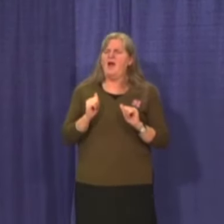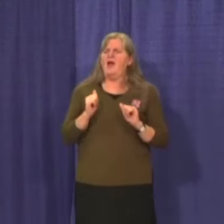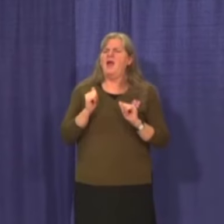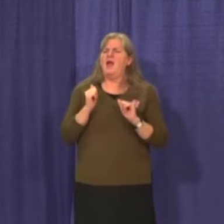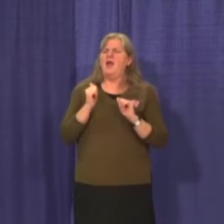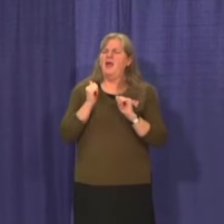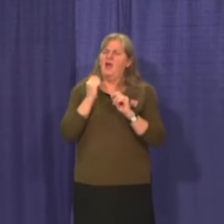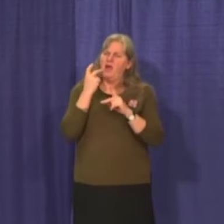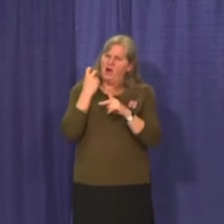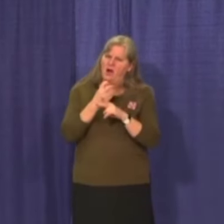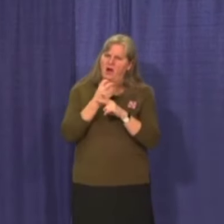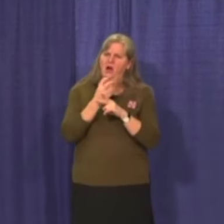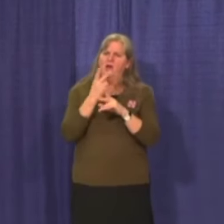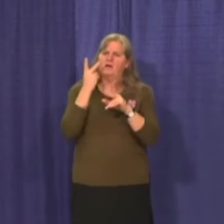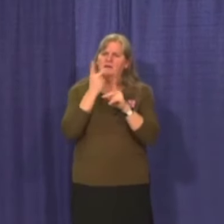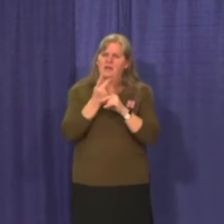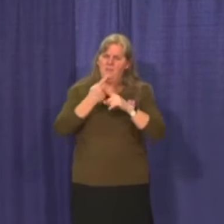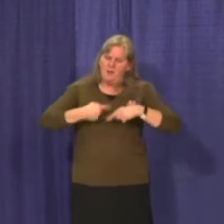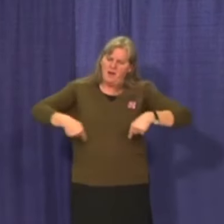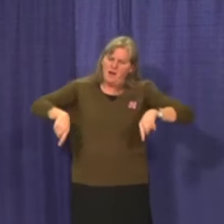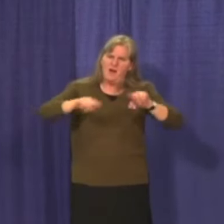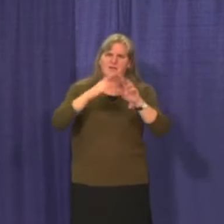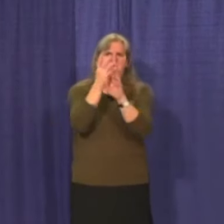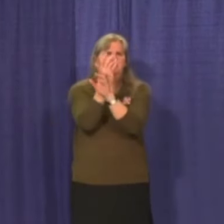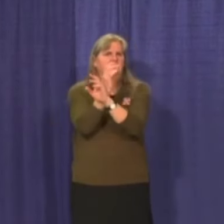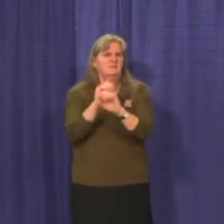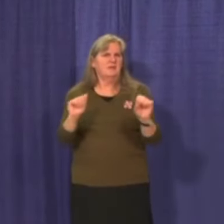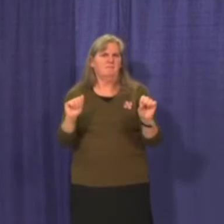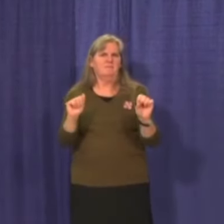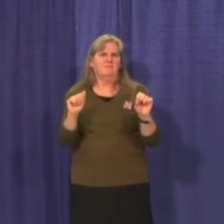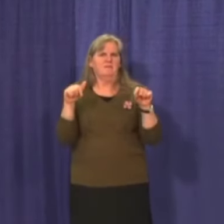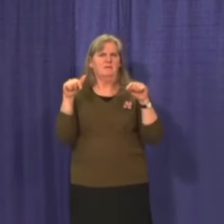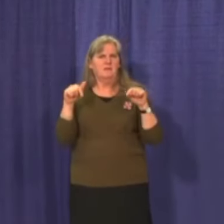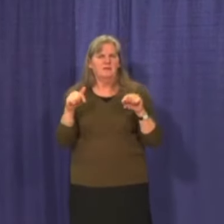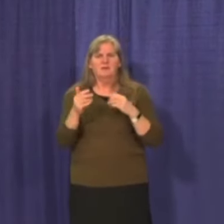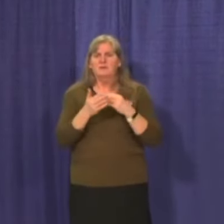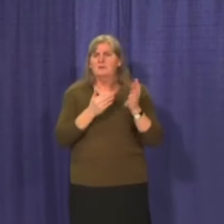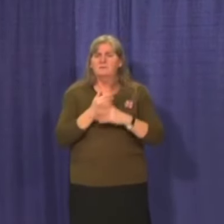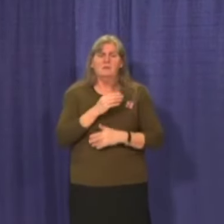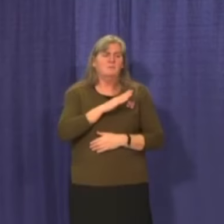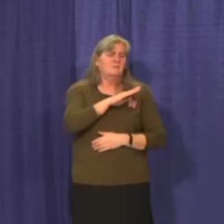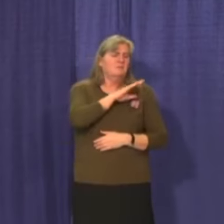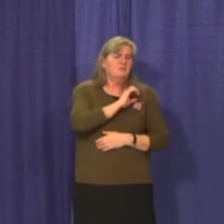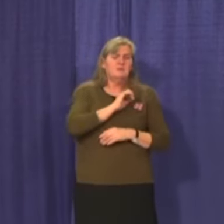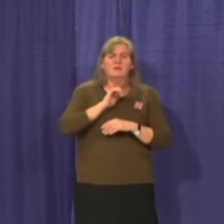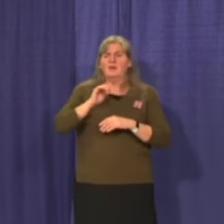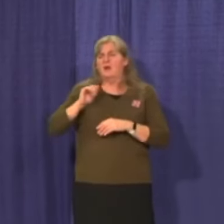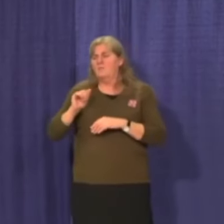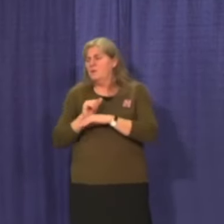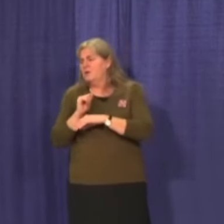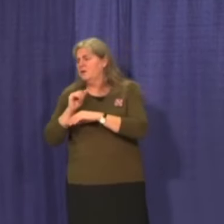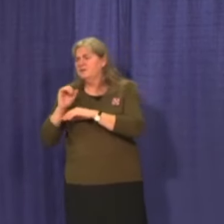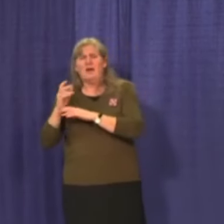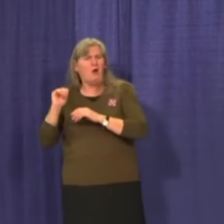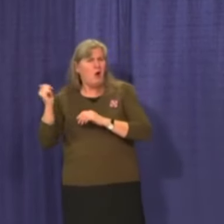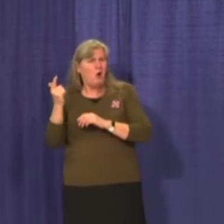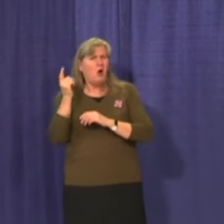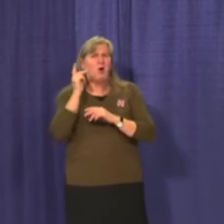to keep the territory safe. And every jurisdiction, whether you're from BC, everybody is working to keep people safe.